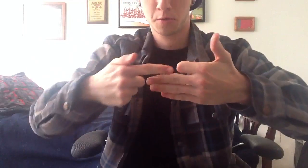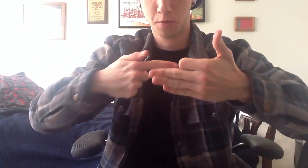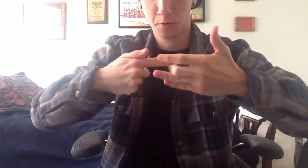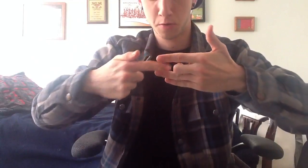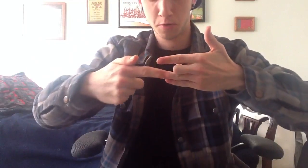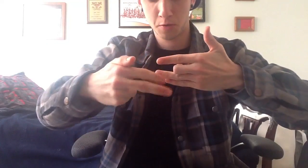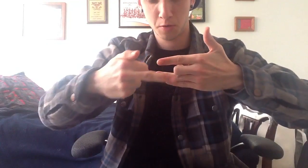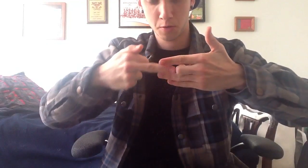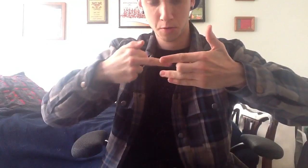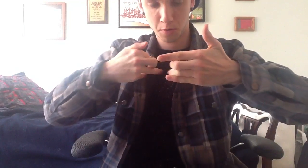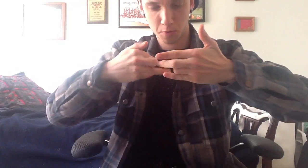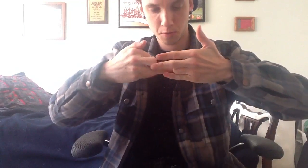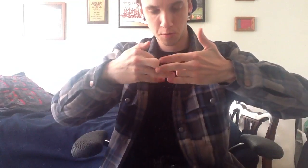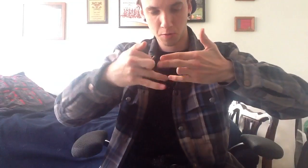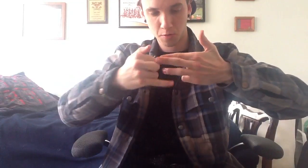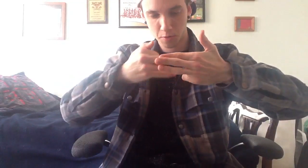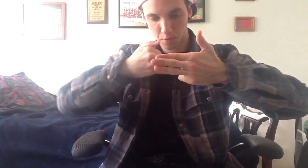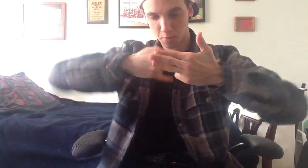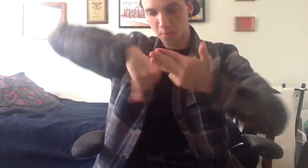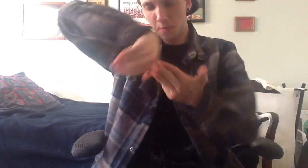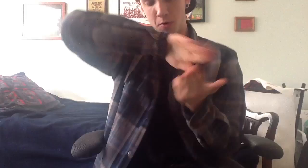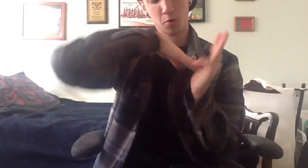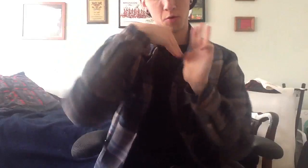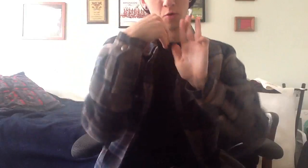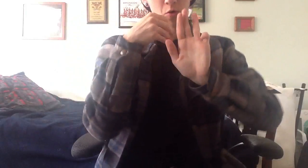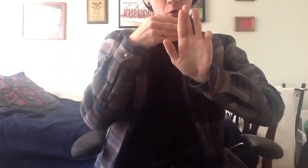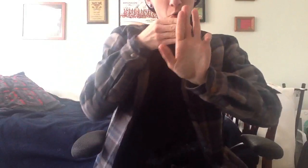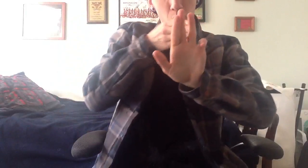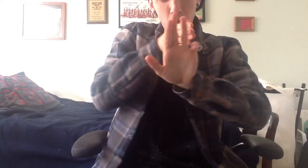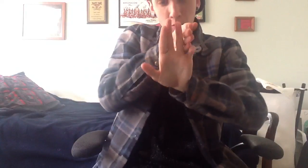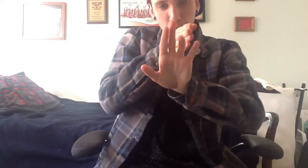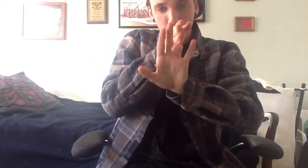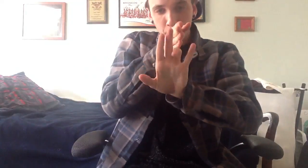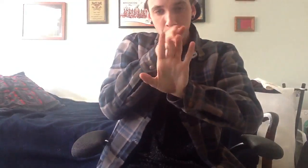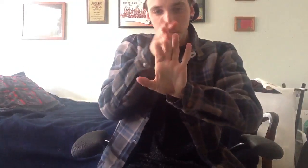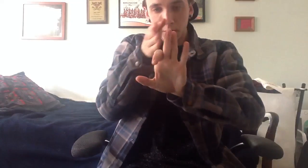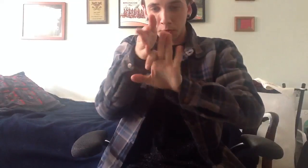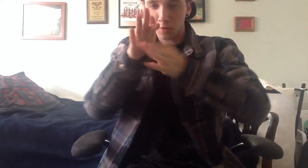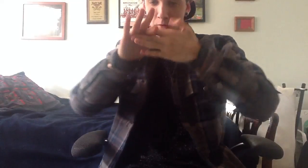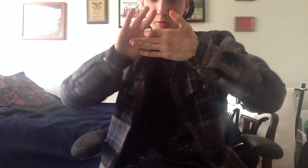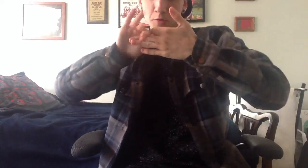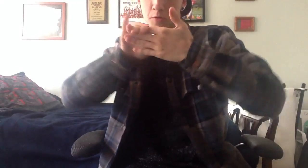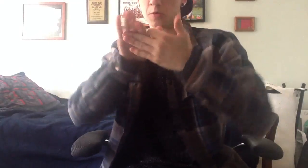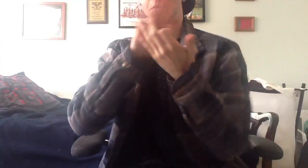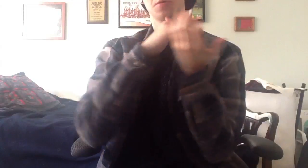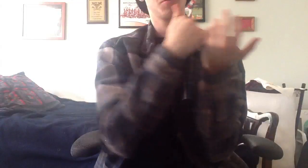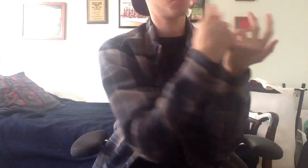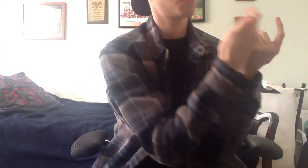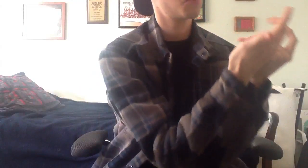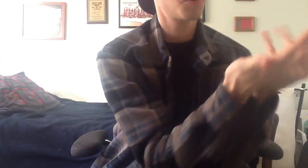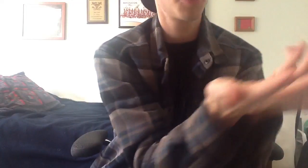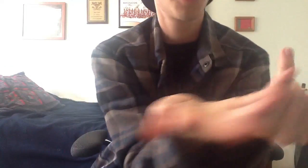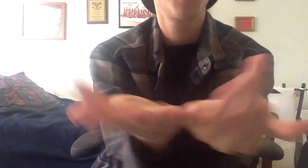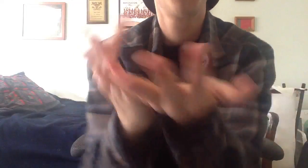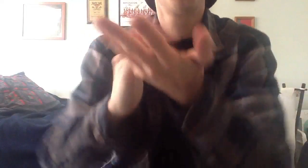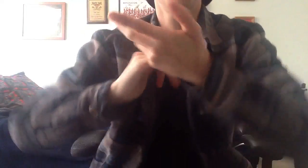it to him, nigga I'm gone, I'm gone Leave the B shit alone, leave the bullshit at home I'm gone